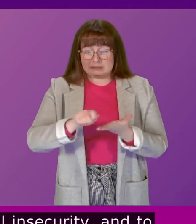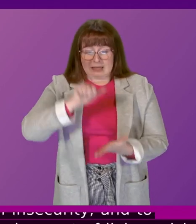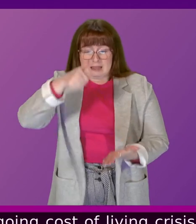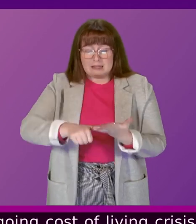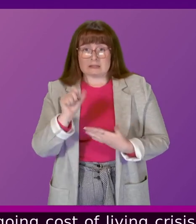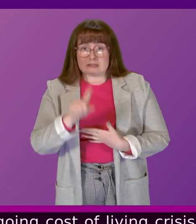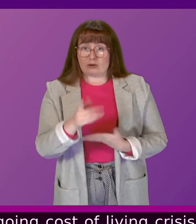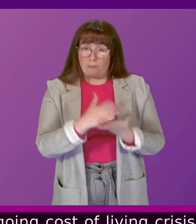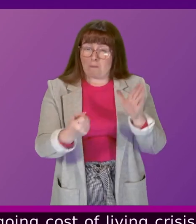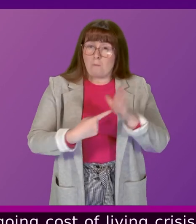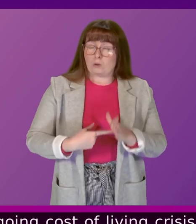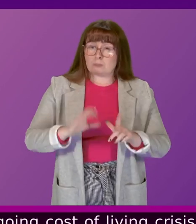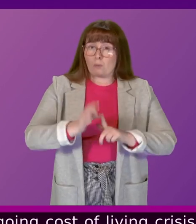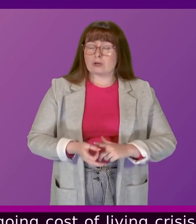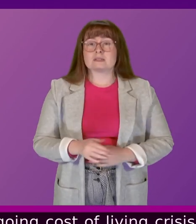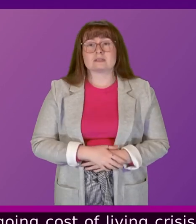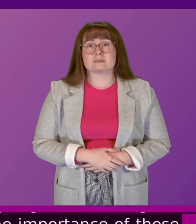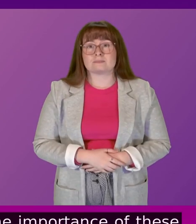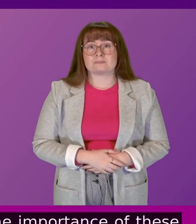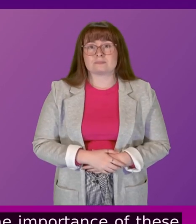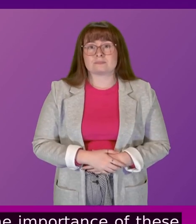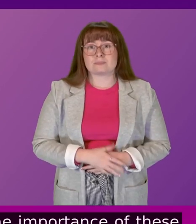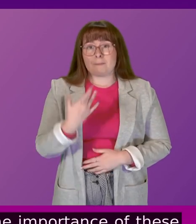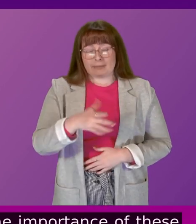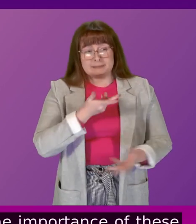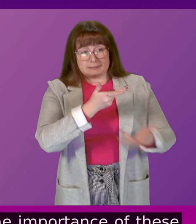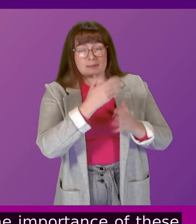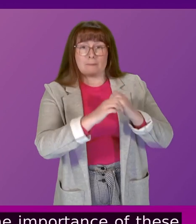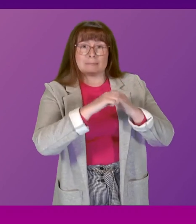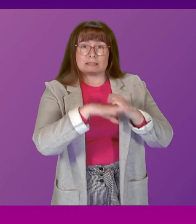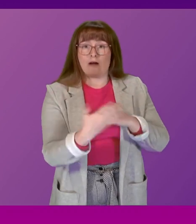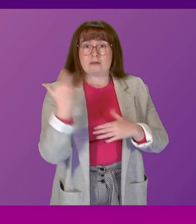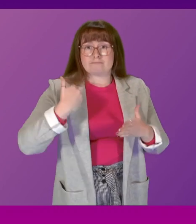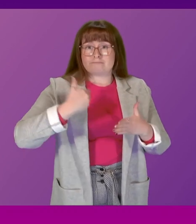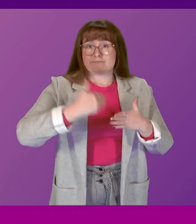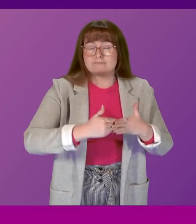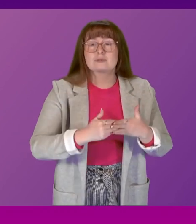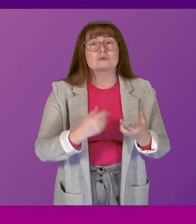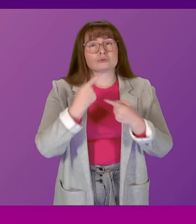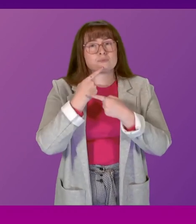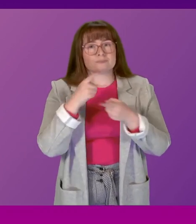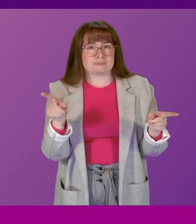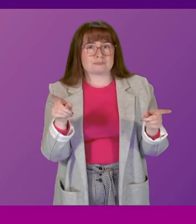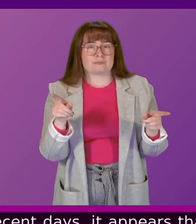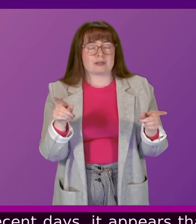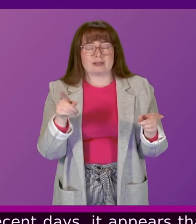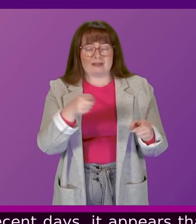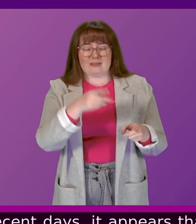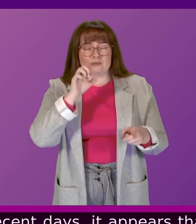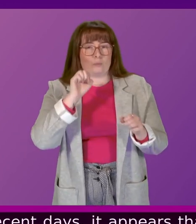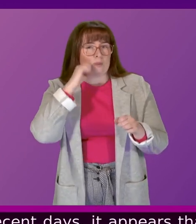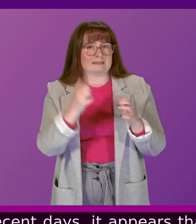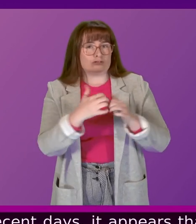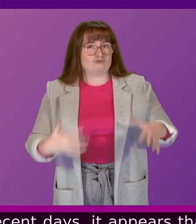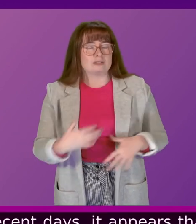of these areas. From briefing to the media, it appears that this may not be the course that he follows, with